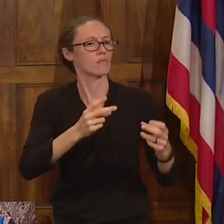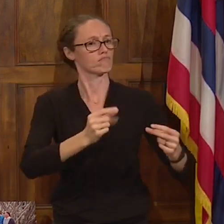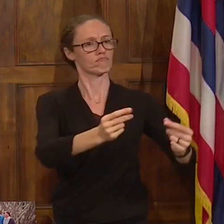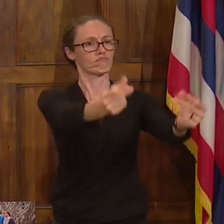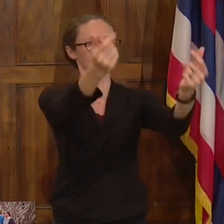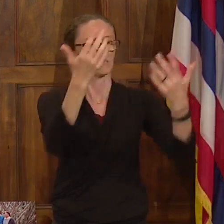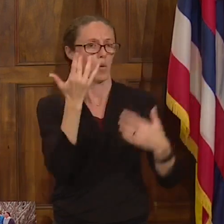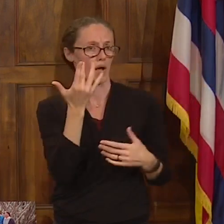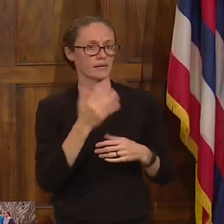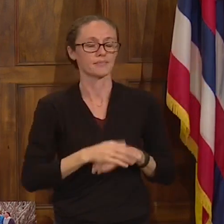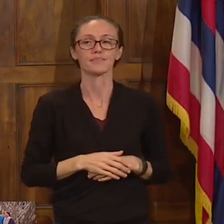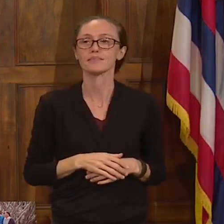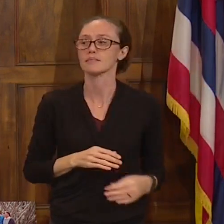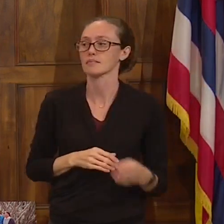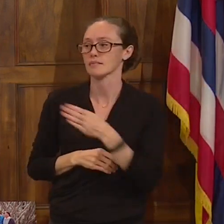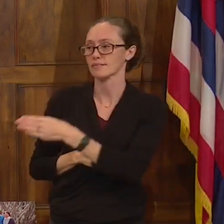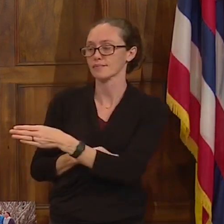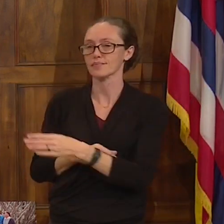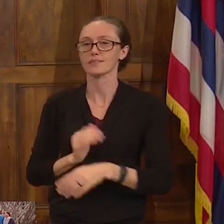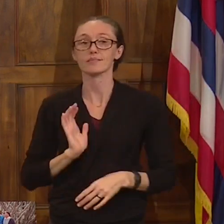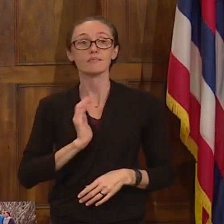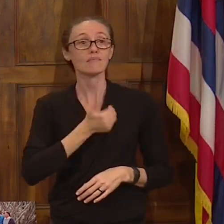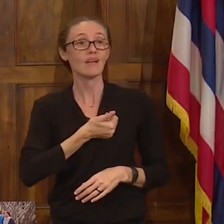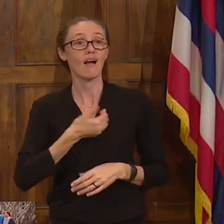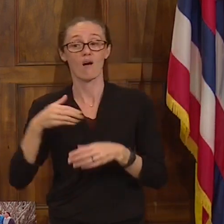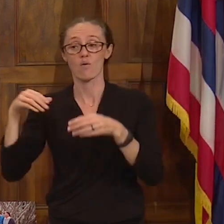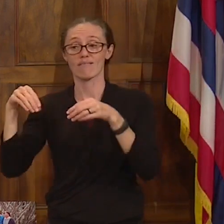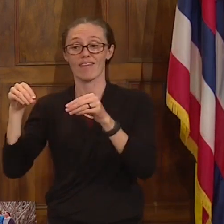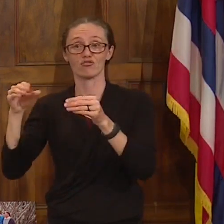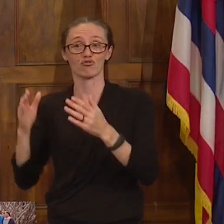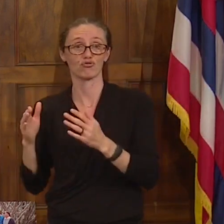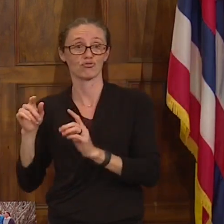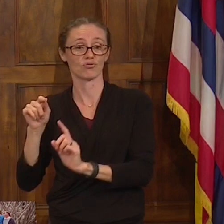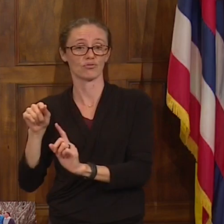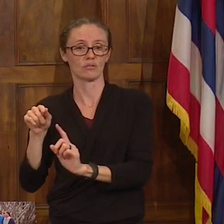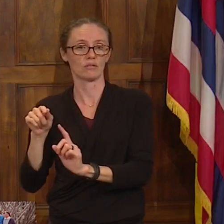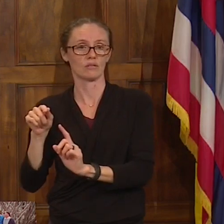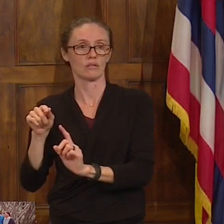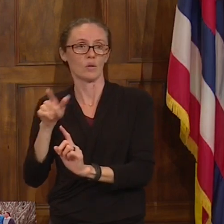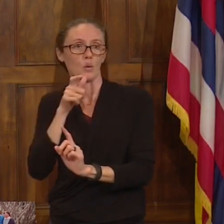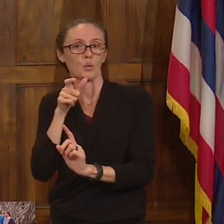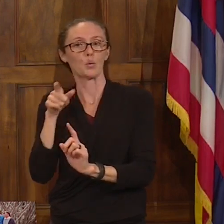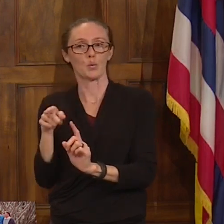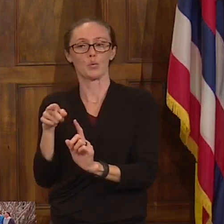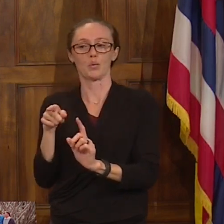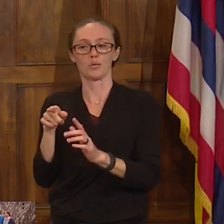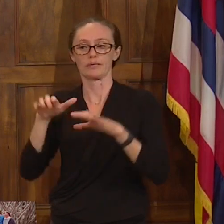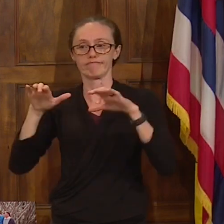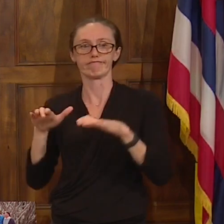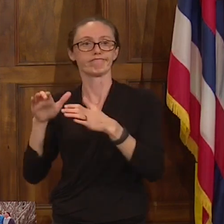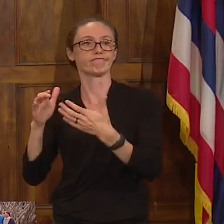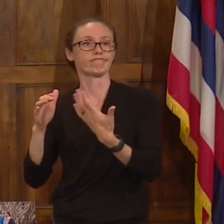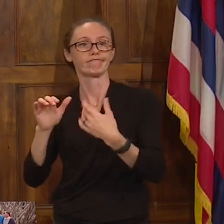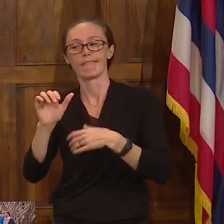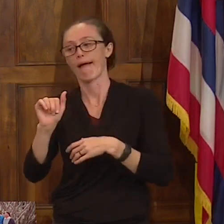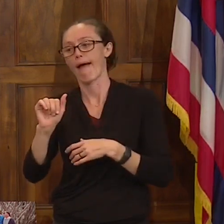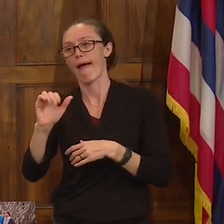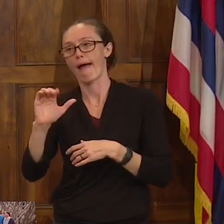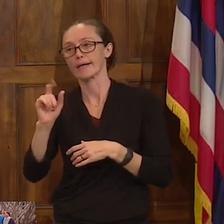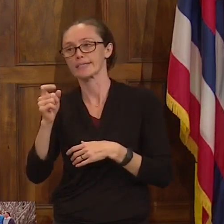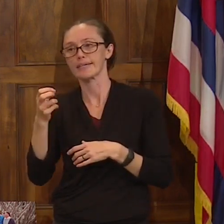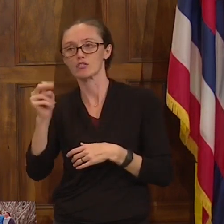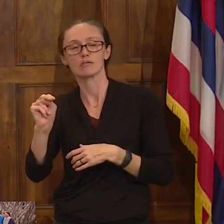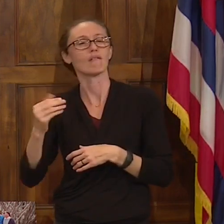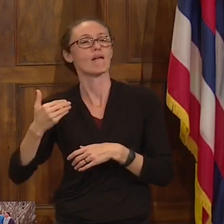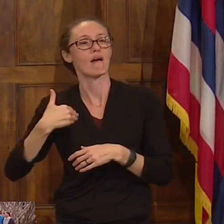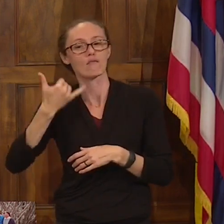So our vendor receives the activations through a call